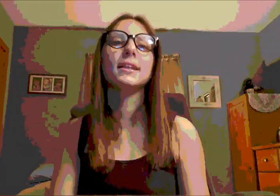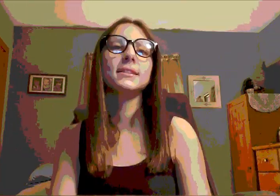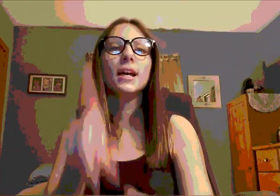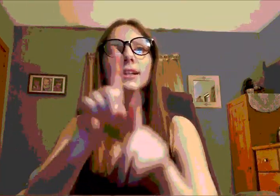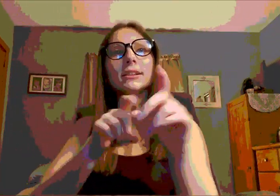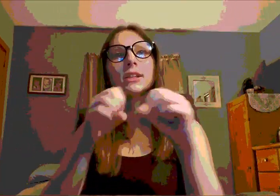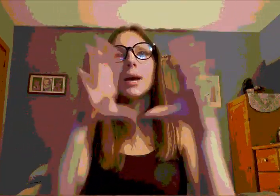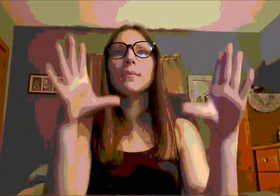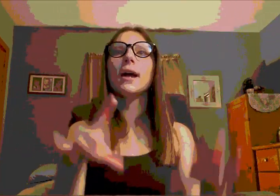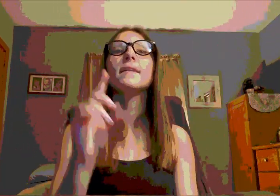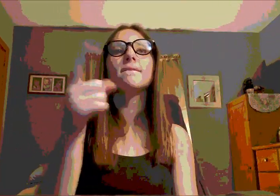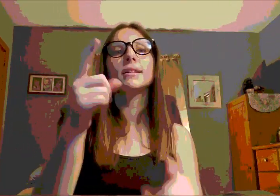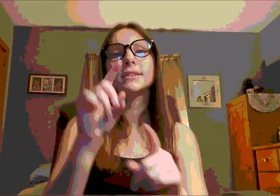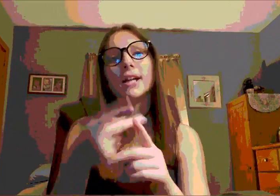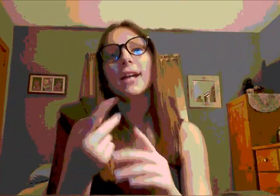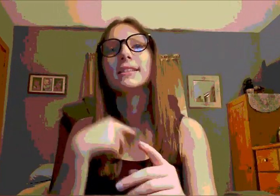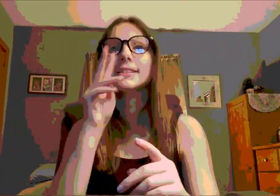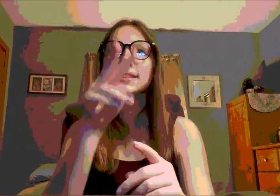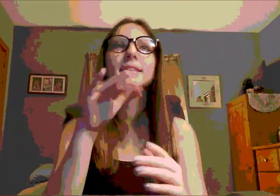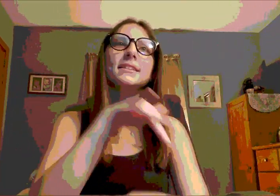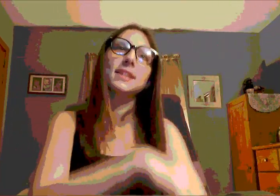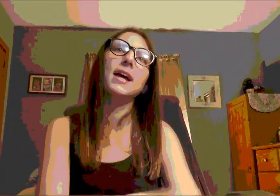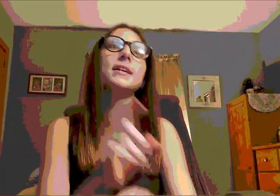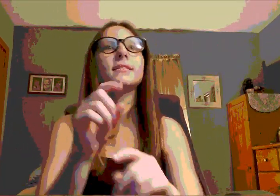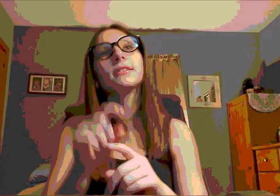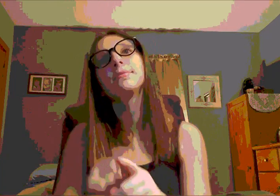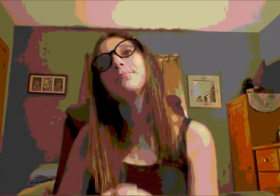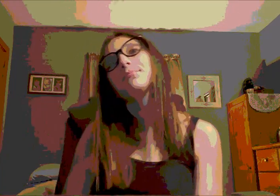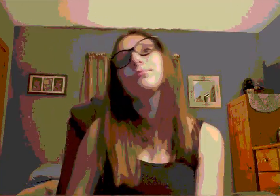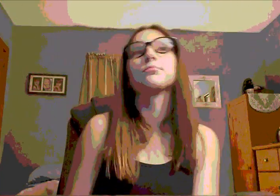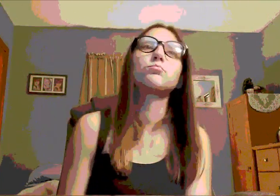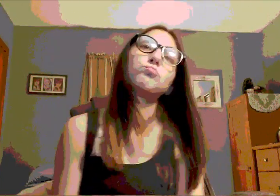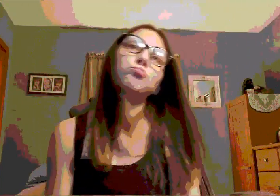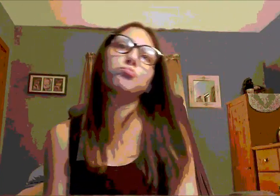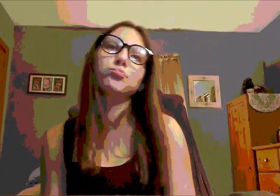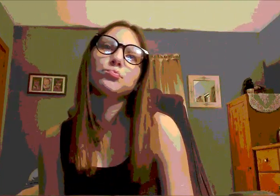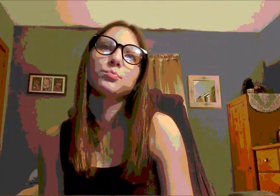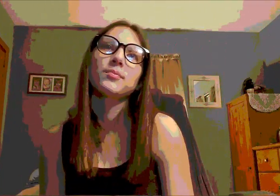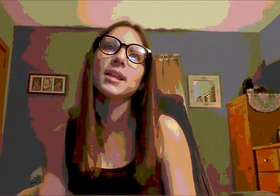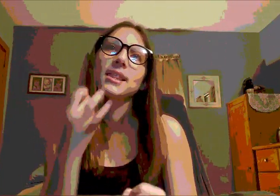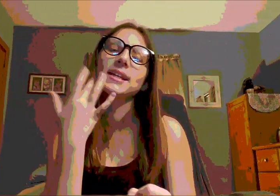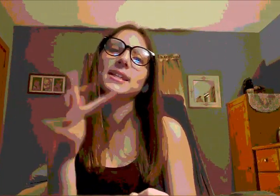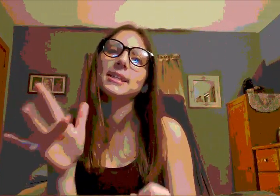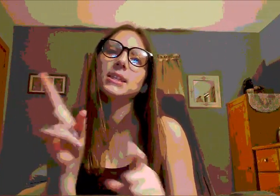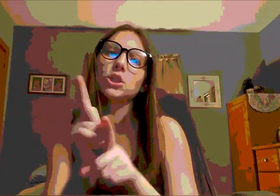Starlight, starlight, first time I see tonight Starlight, Starlight, starlight, I Starlight,